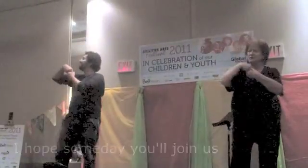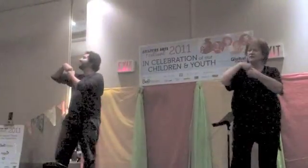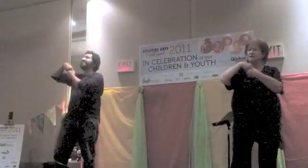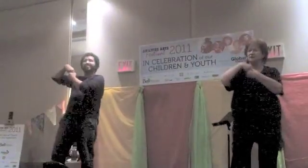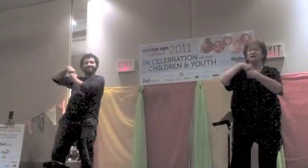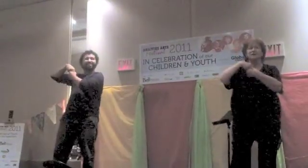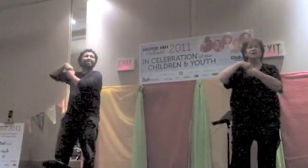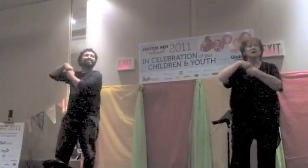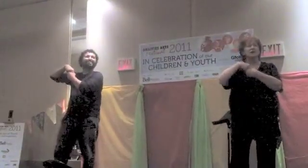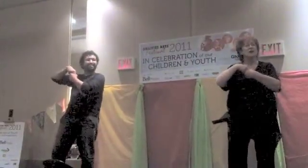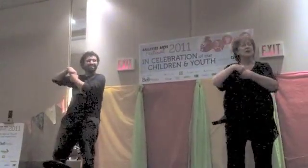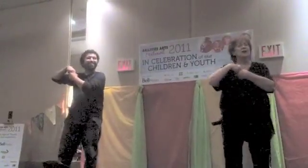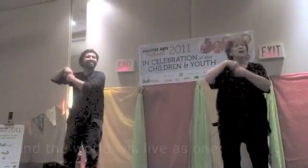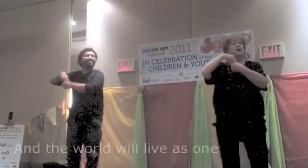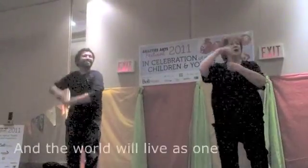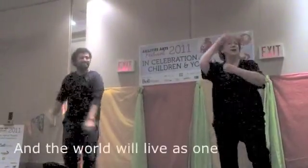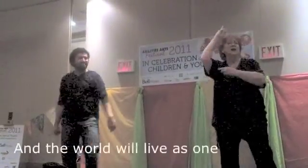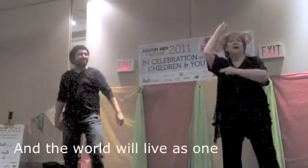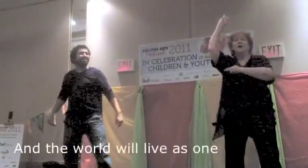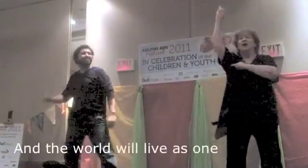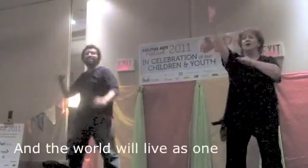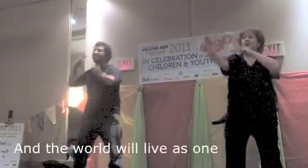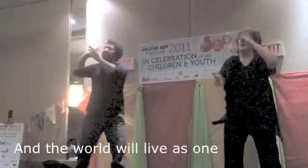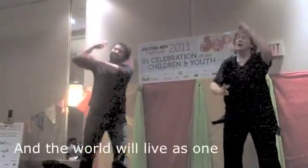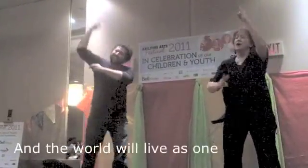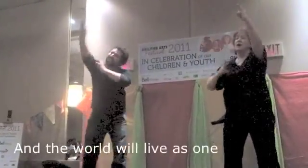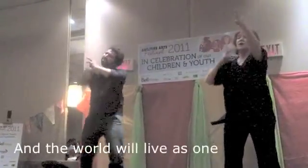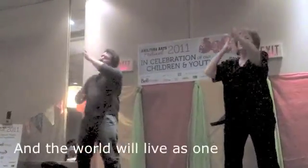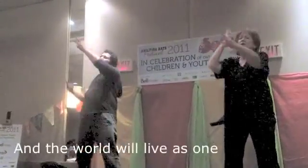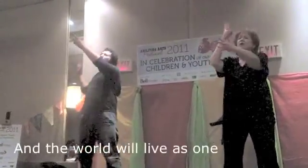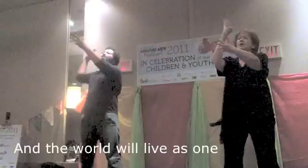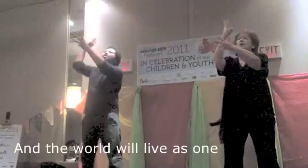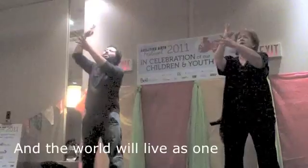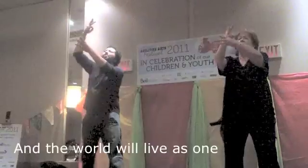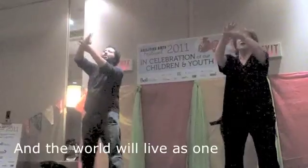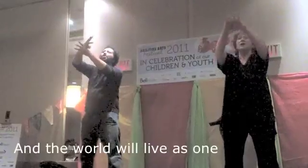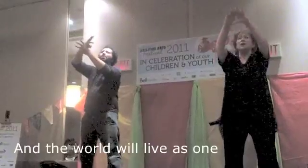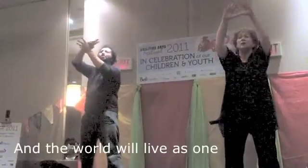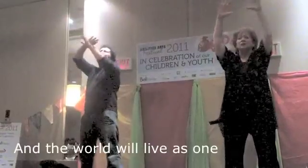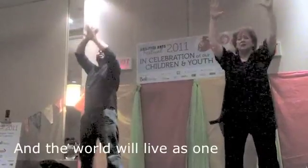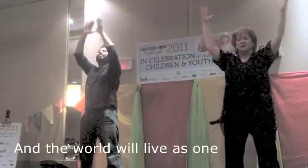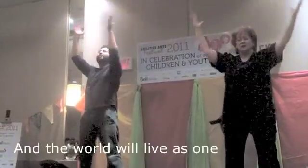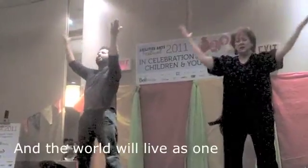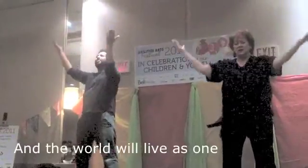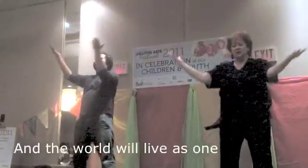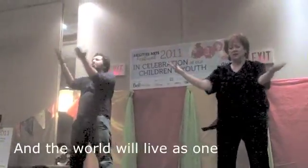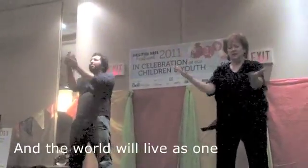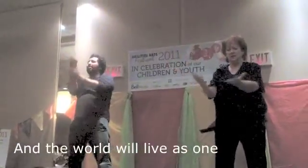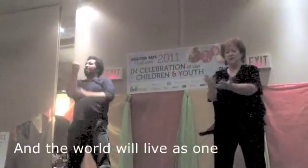and the world will live as one.